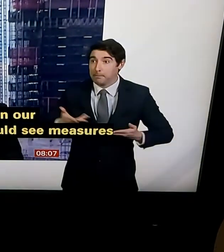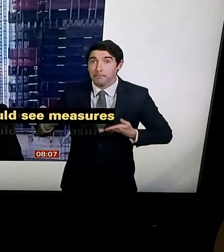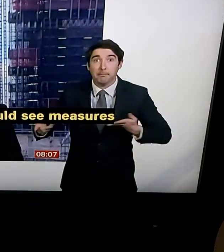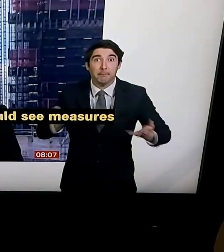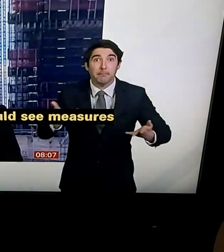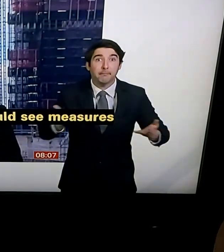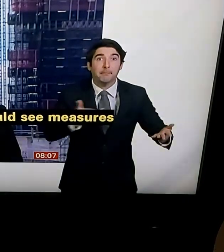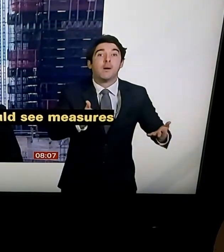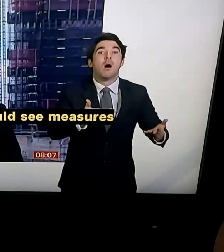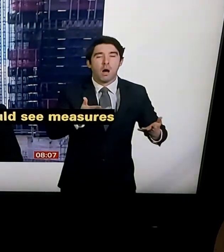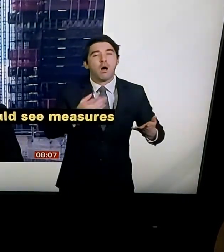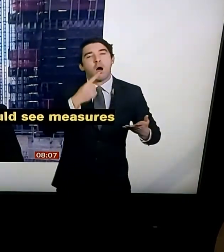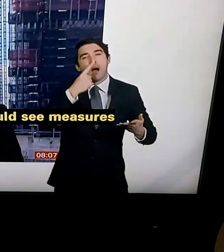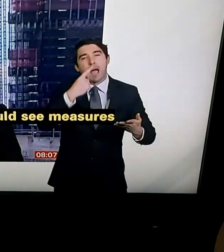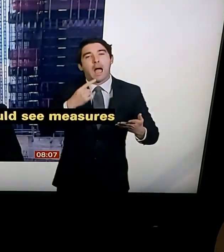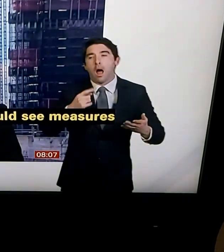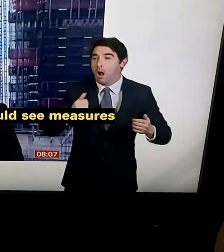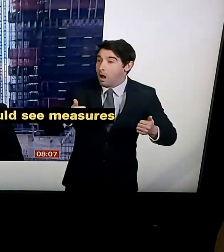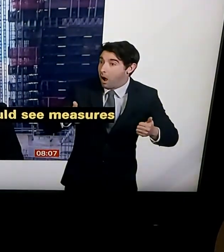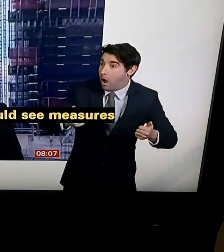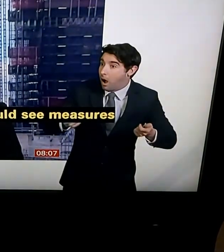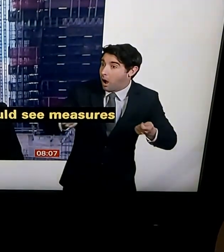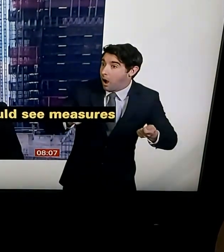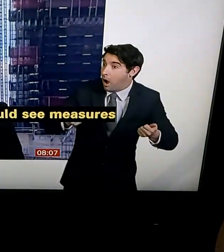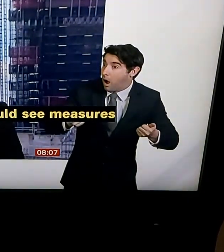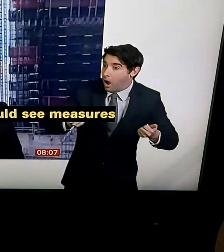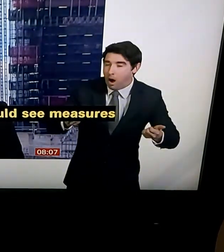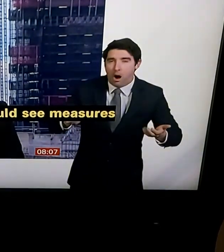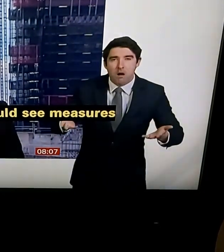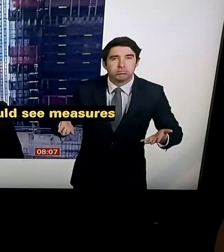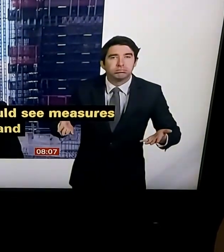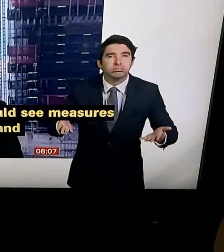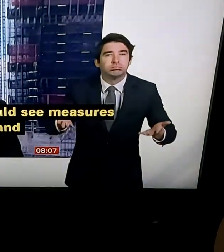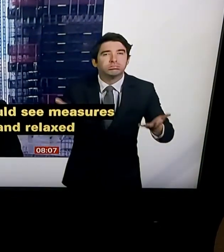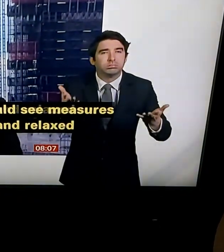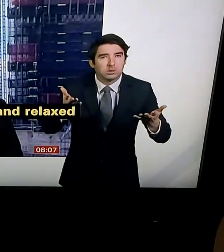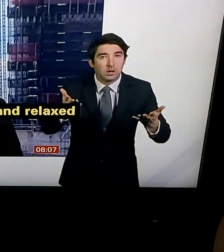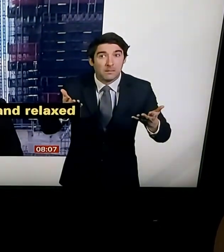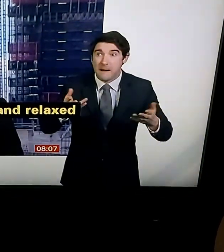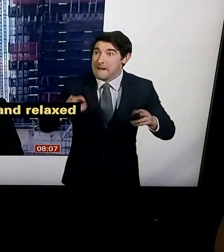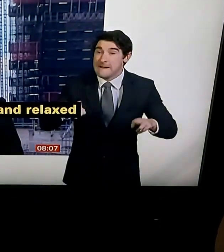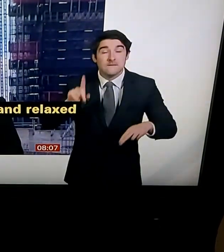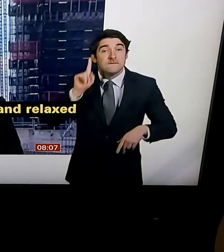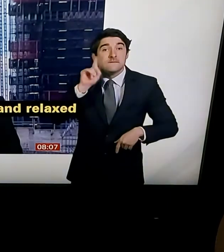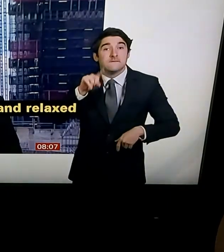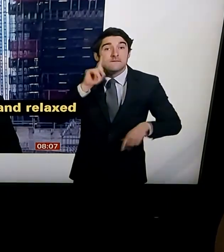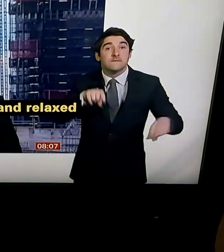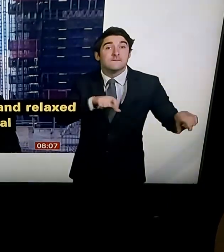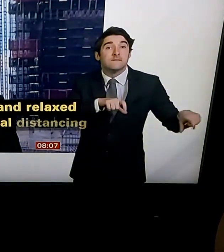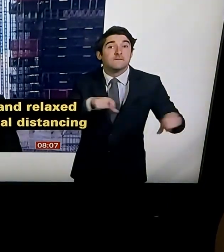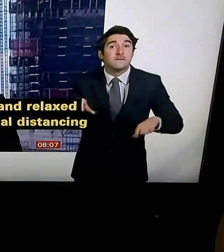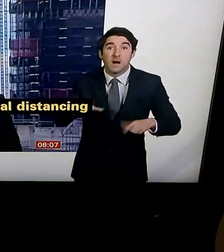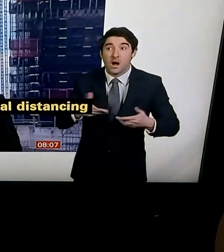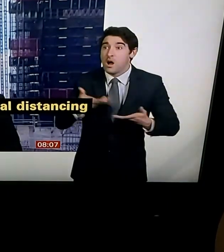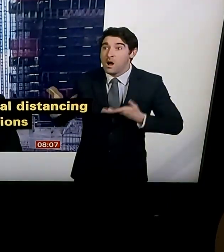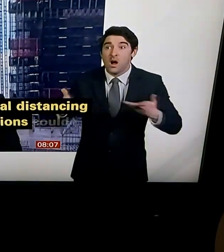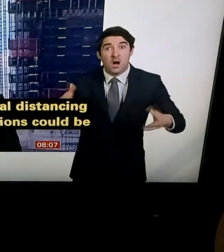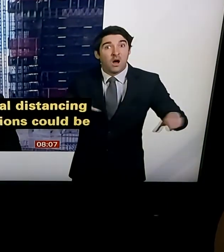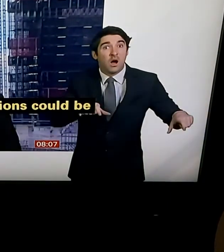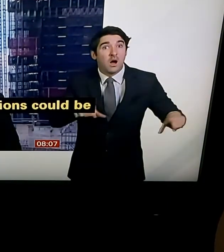message was that social distancing measures restrictions. They could be with us for some time yet. OK, thank you very much.